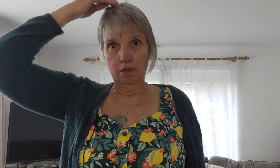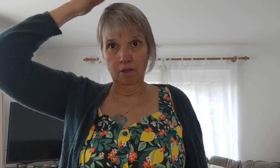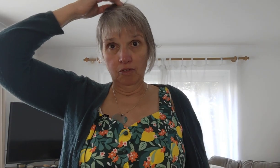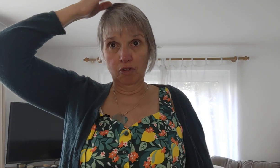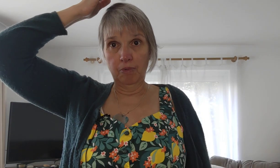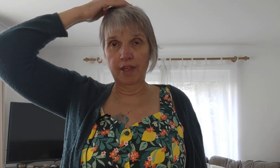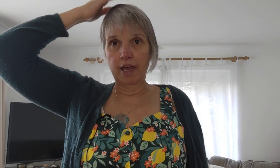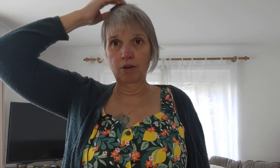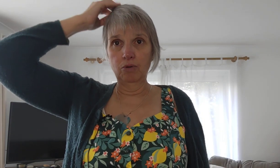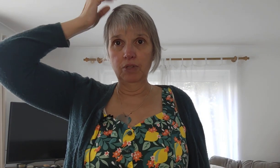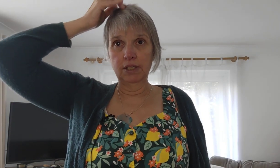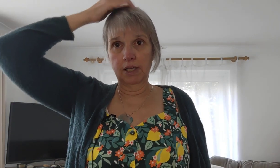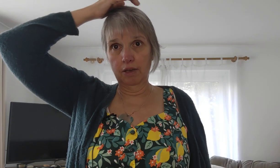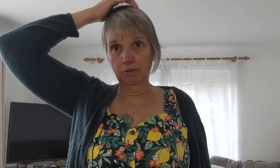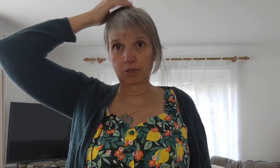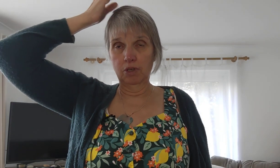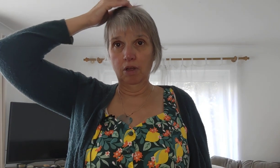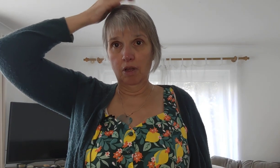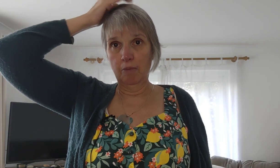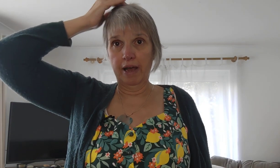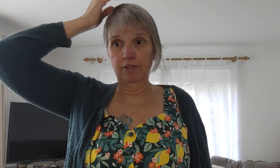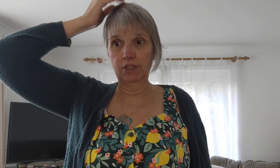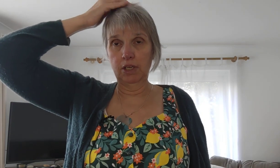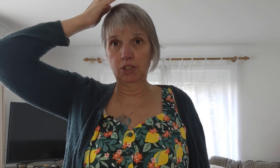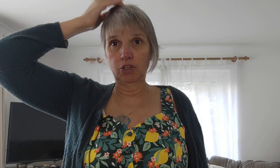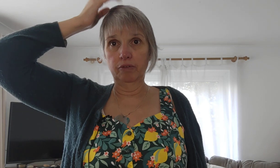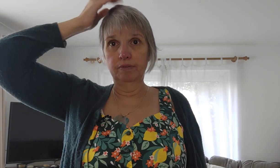top of the head top all this guilt about this issue